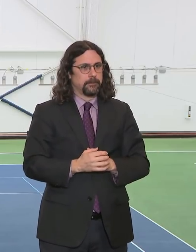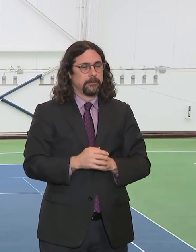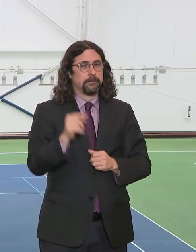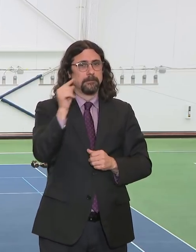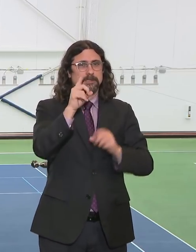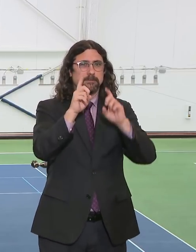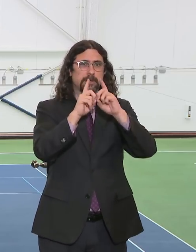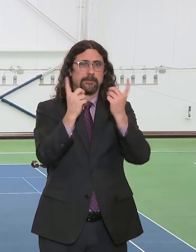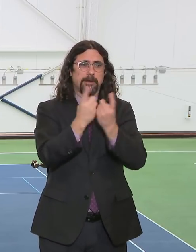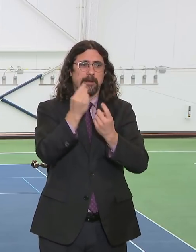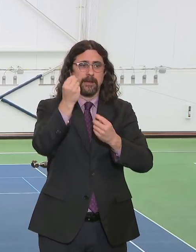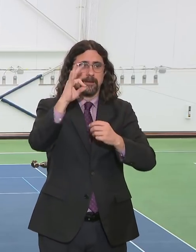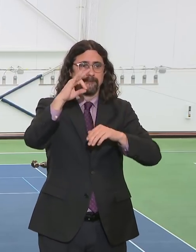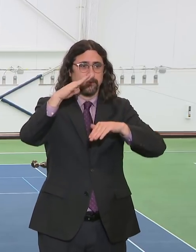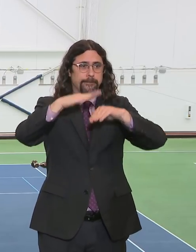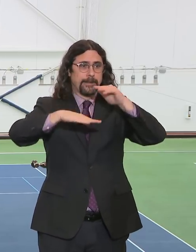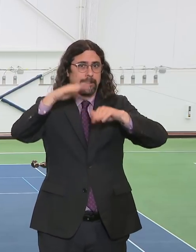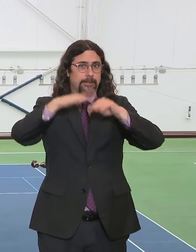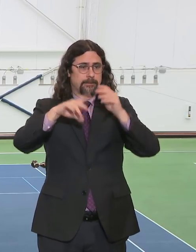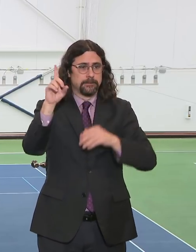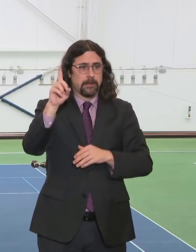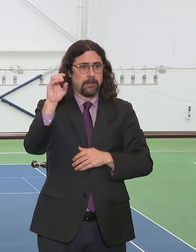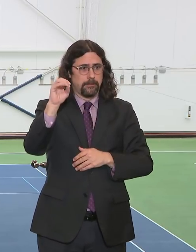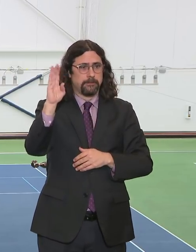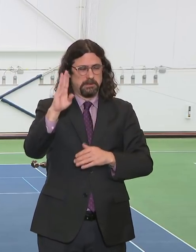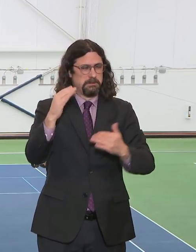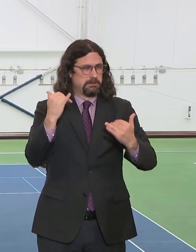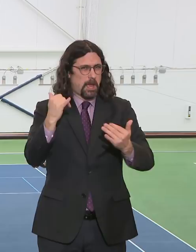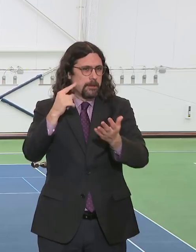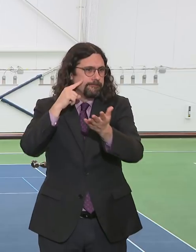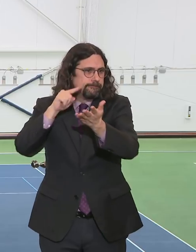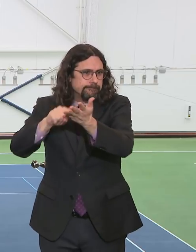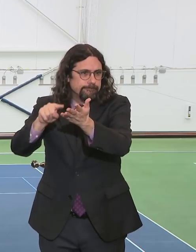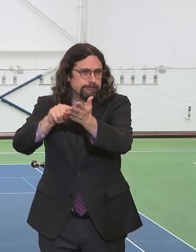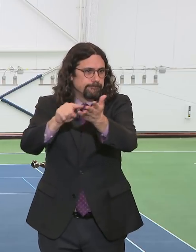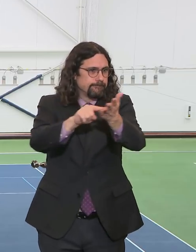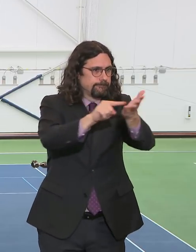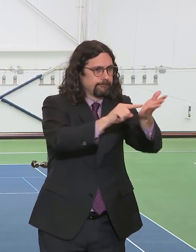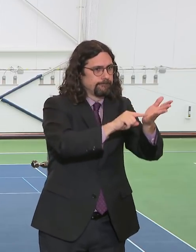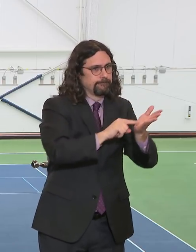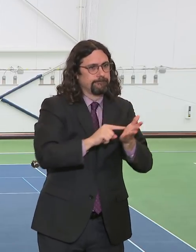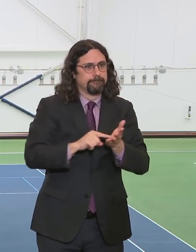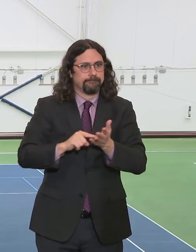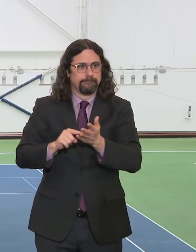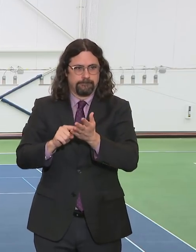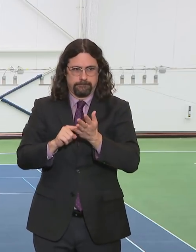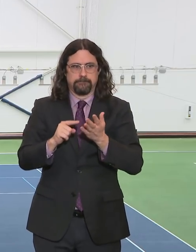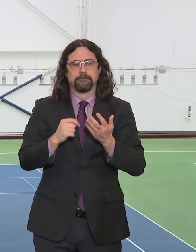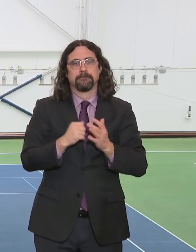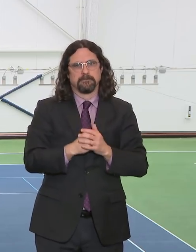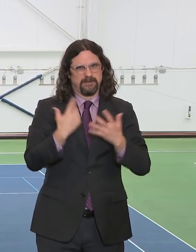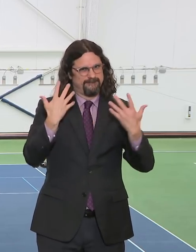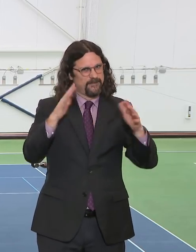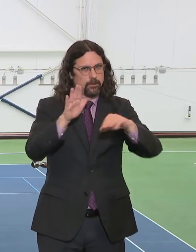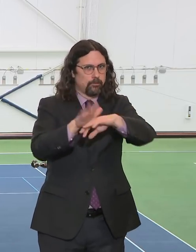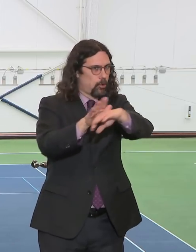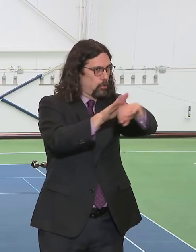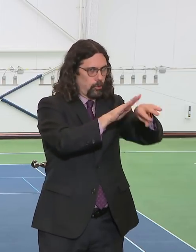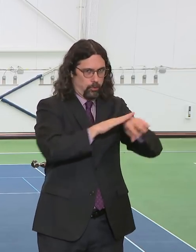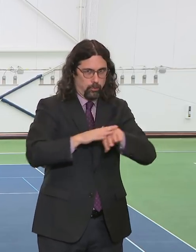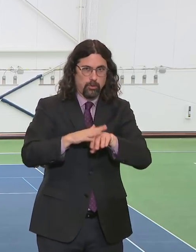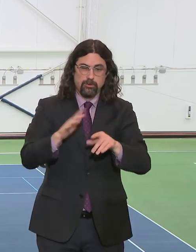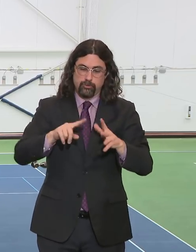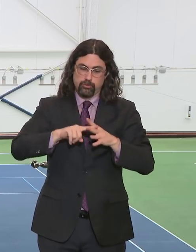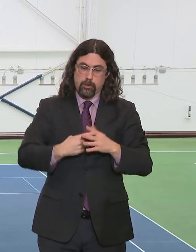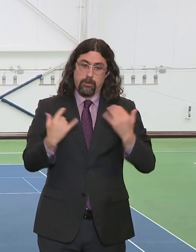starting heavy fines and closing down construction sites that are in violation. They will be not just fined, they will be closed down